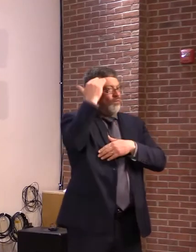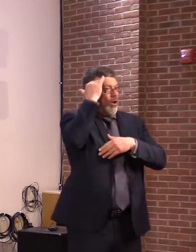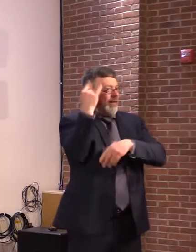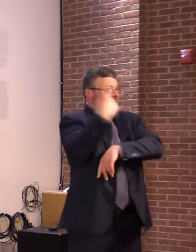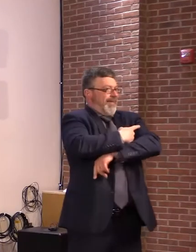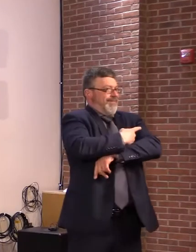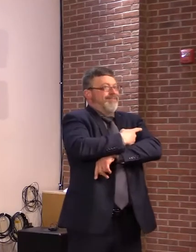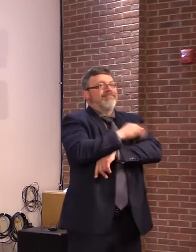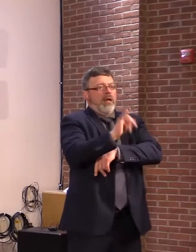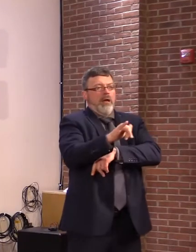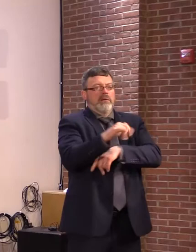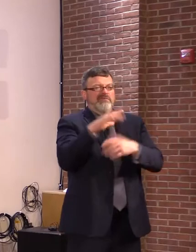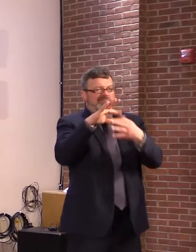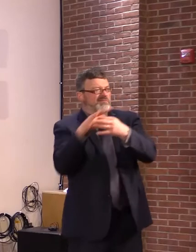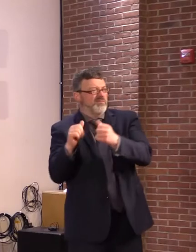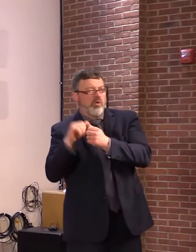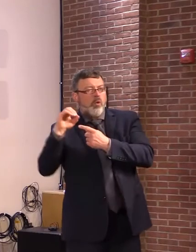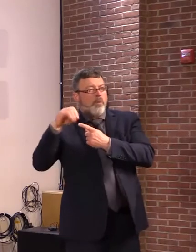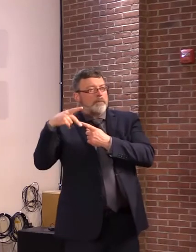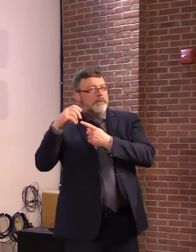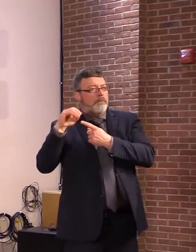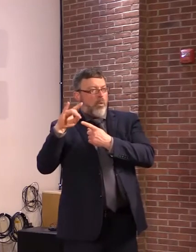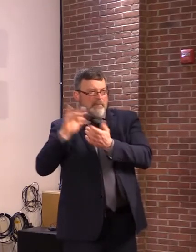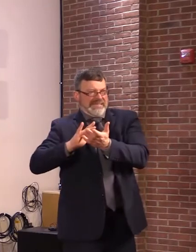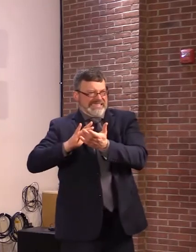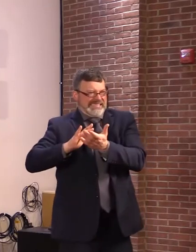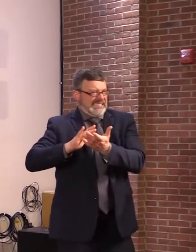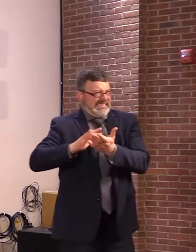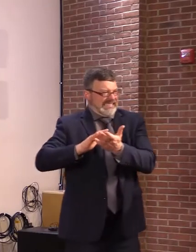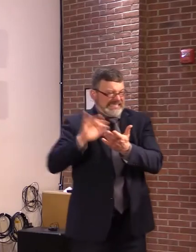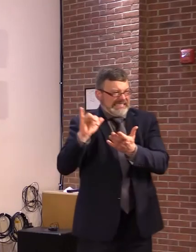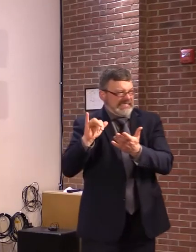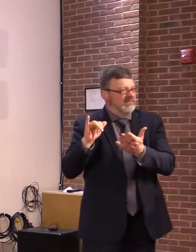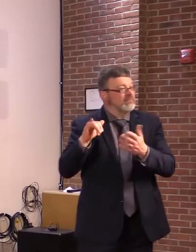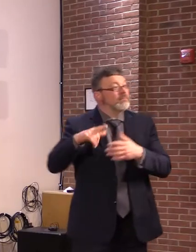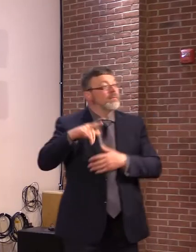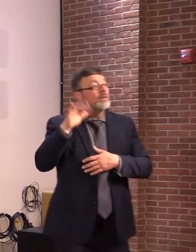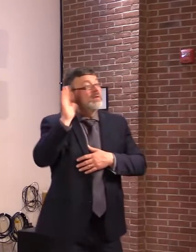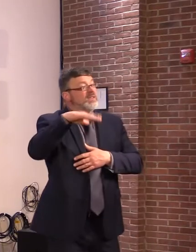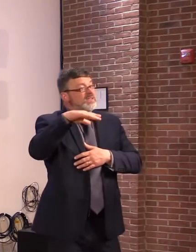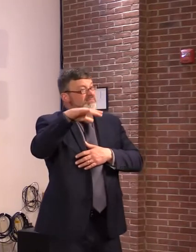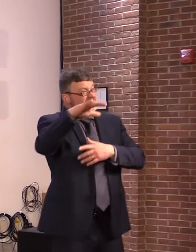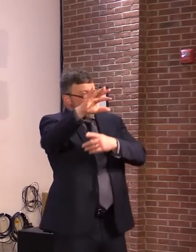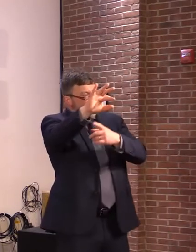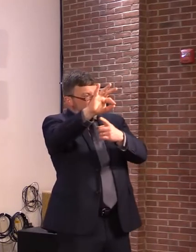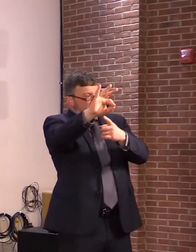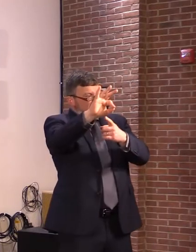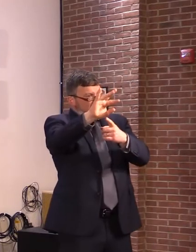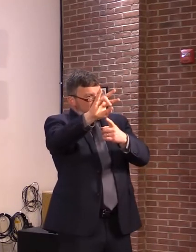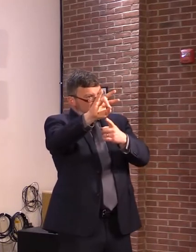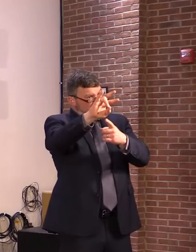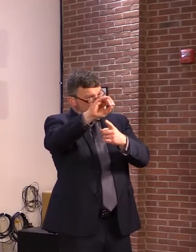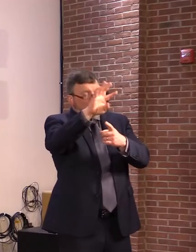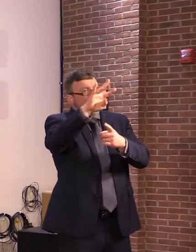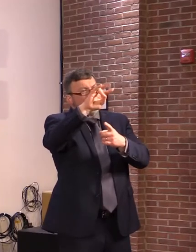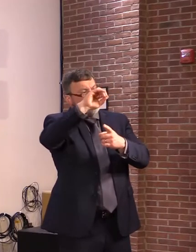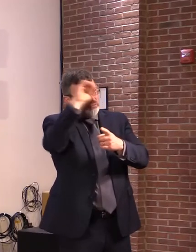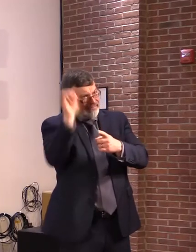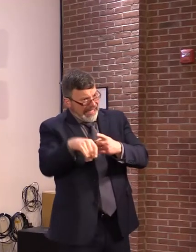fact, was involved in 93% of all opioid-related deaths in the year that's just passed.